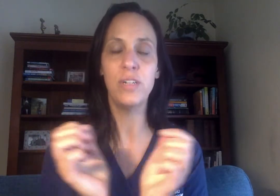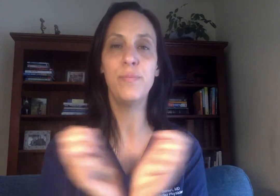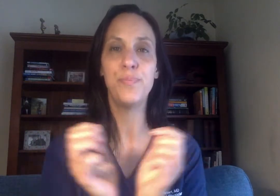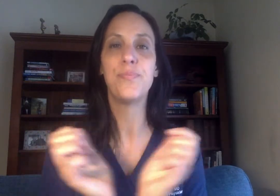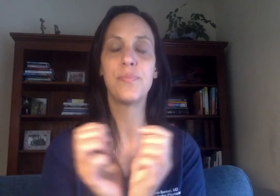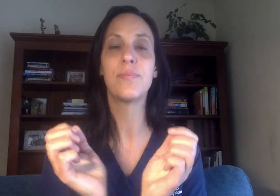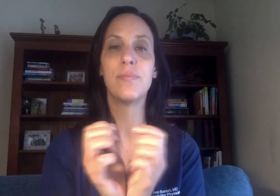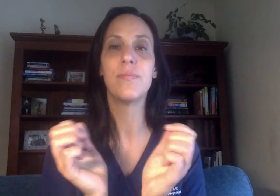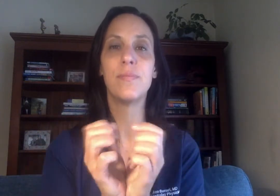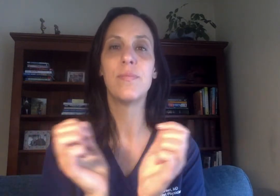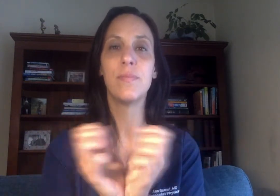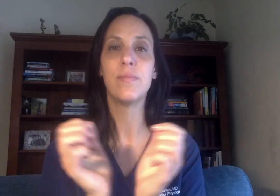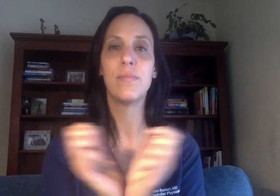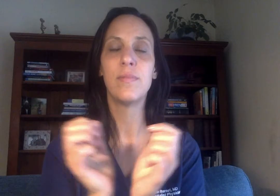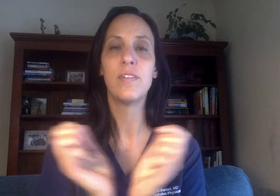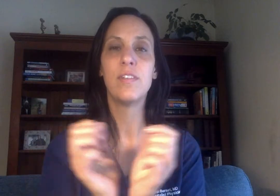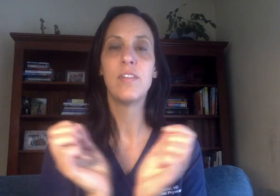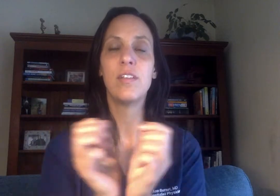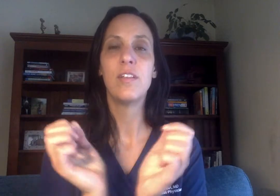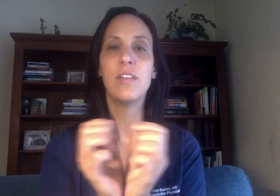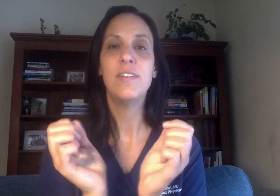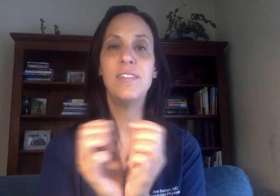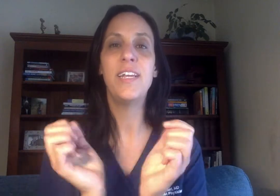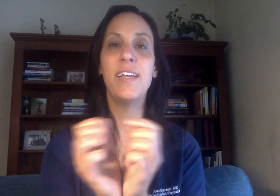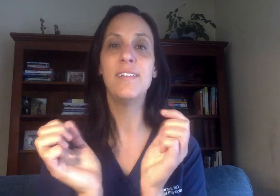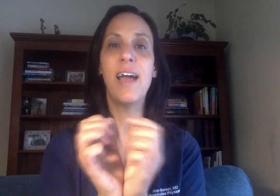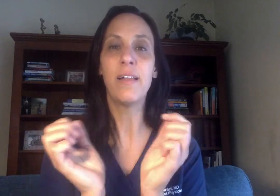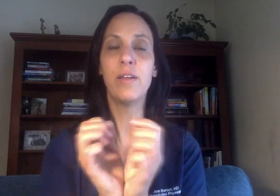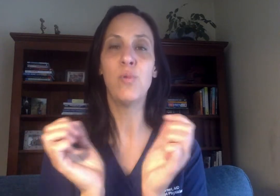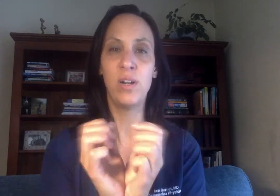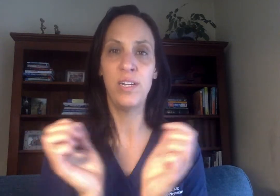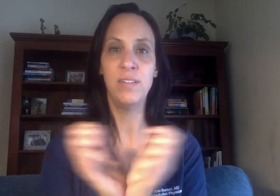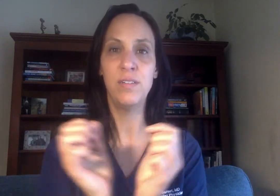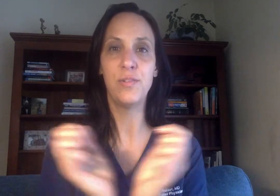to stay exactly where it is.